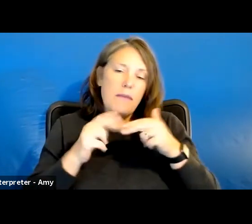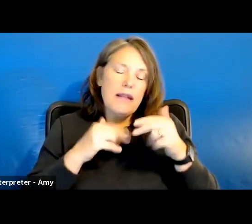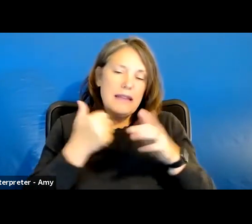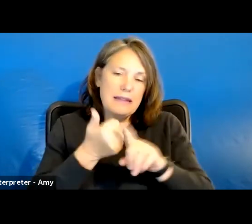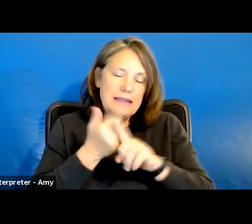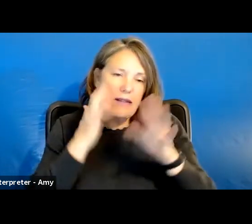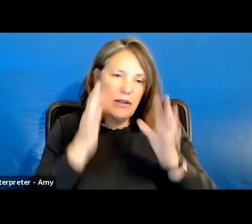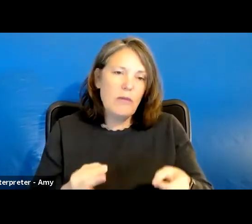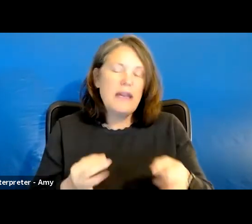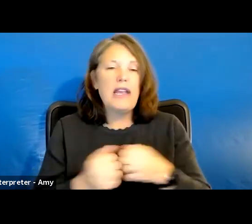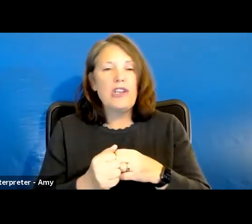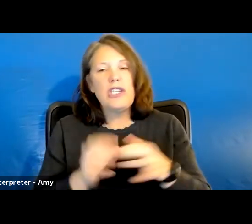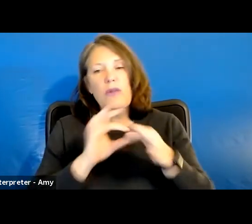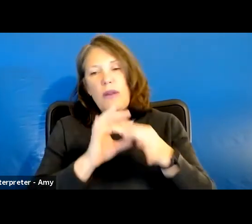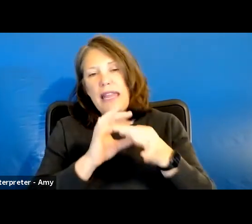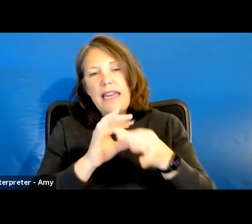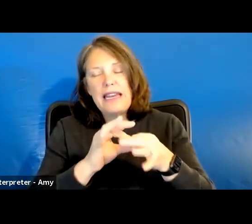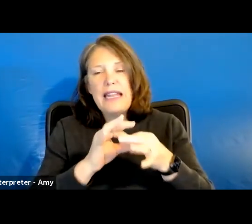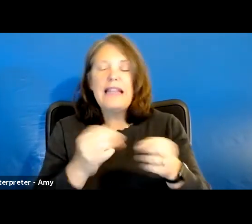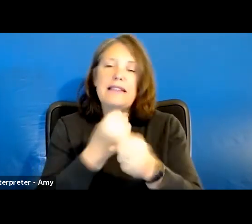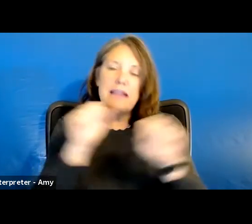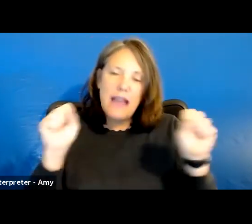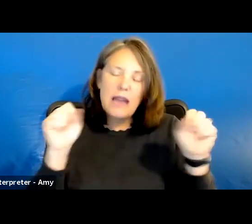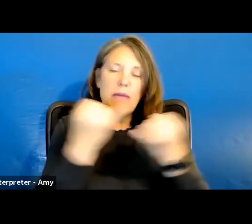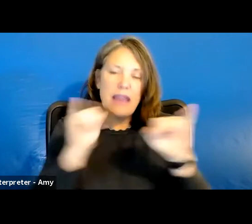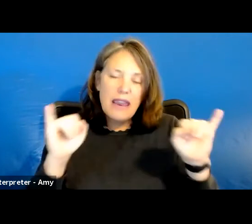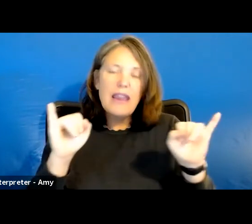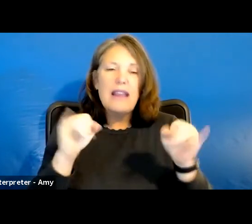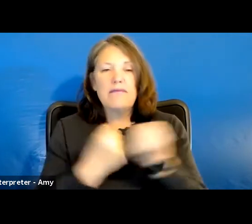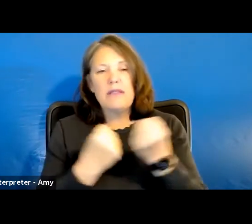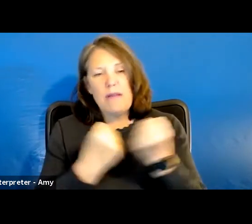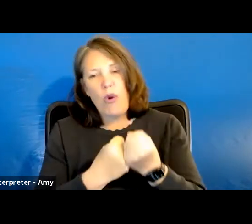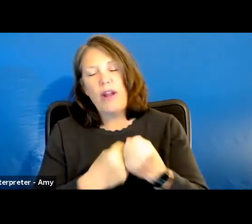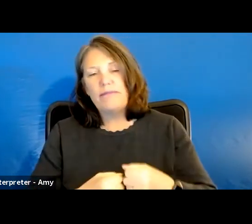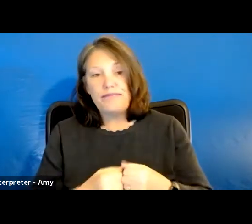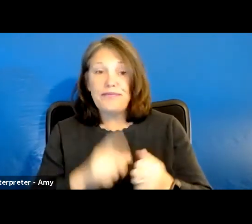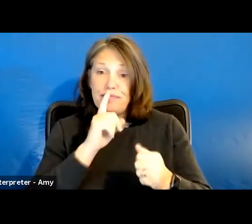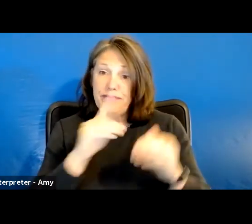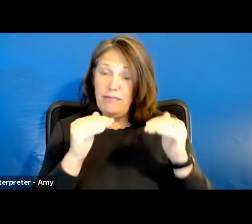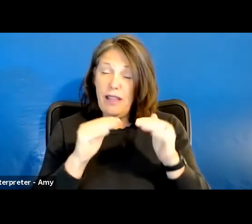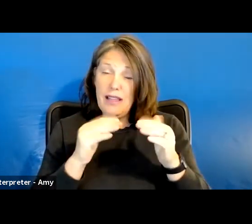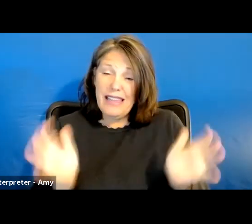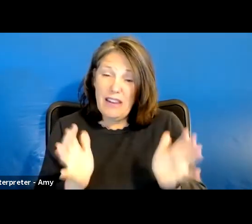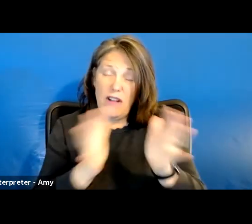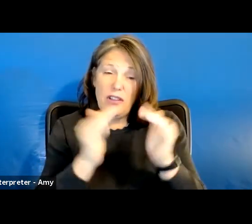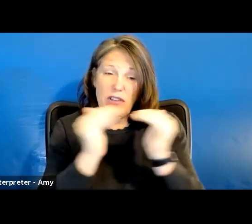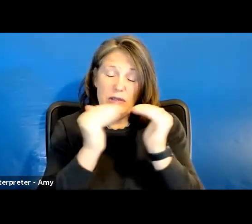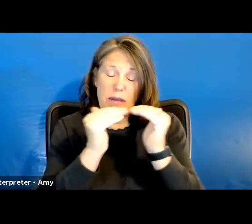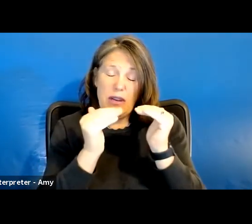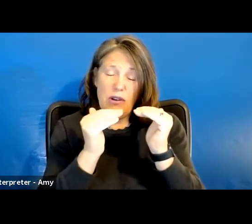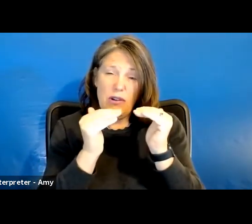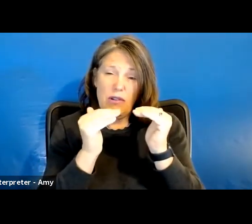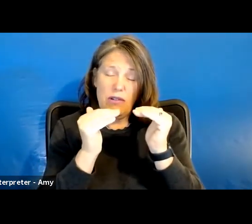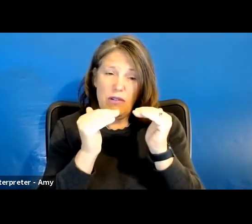relatedness, autonomy, and supports. And they really foster peer connections in an independent living setting.